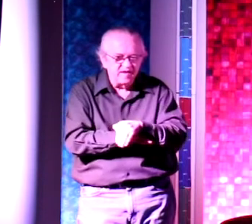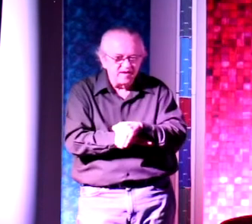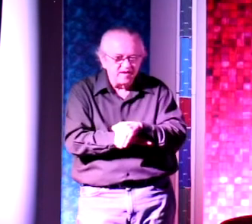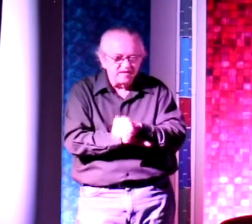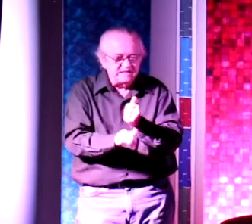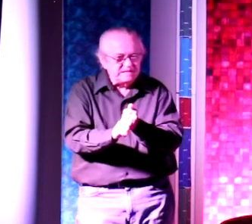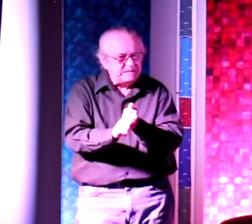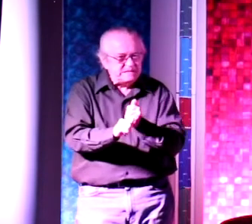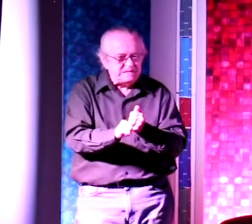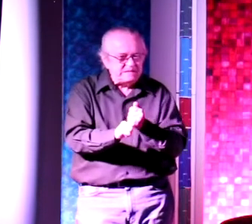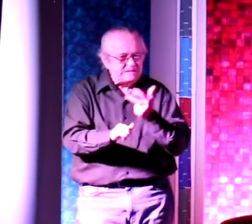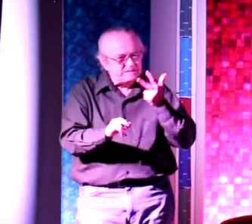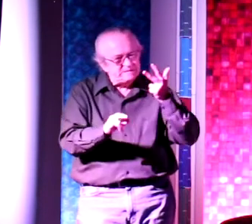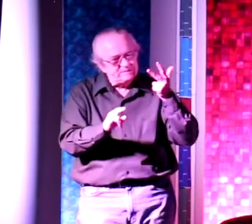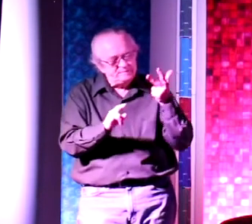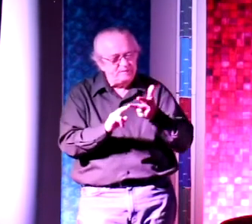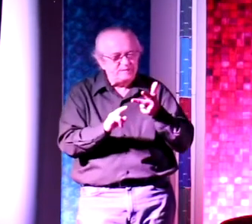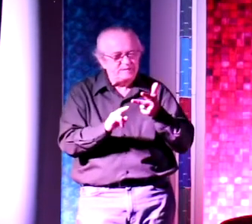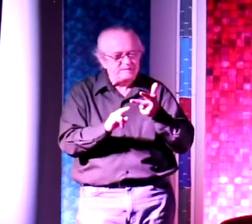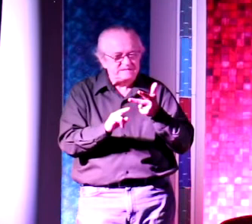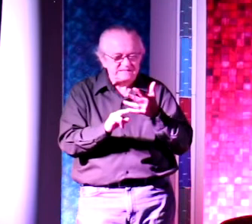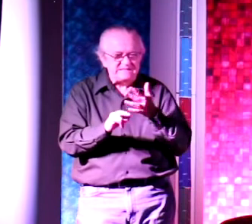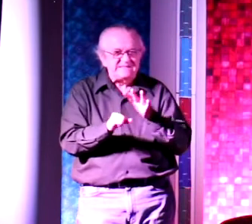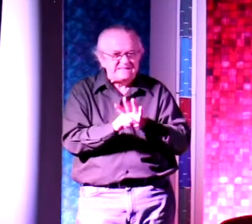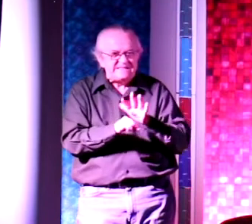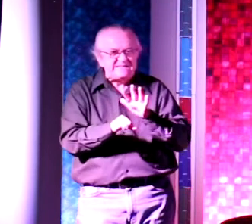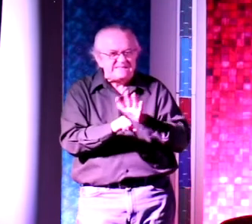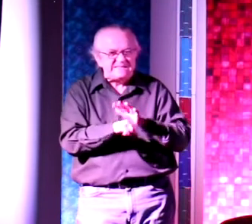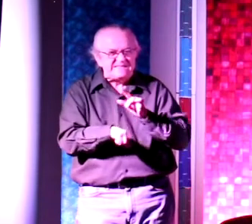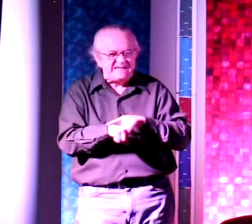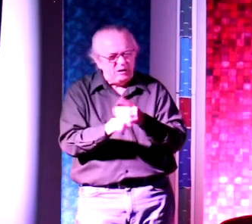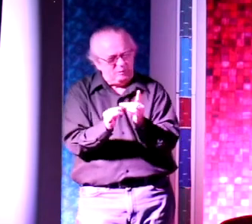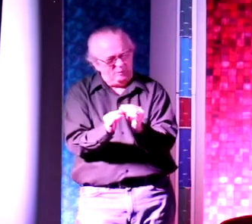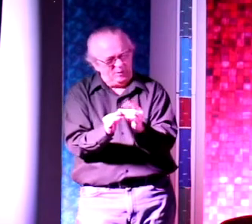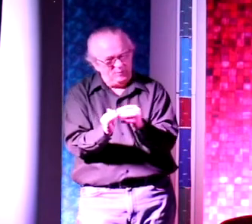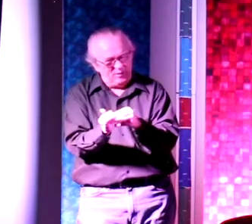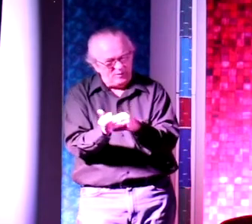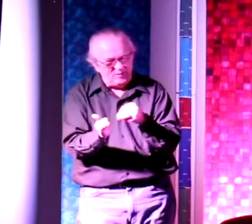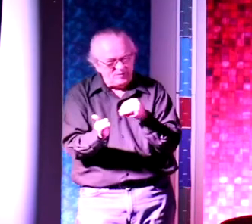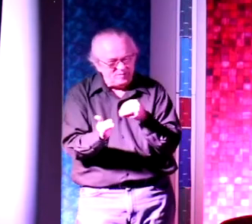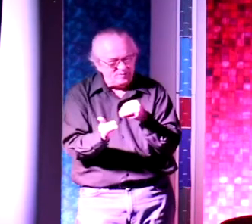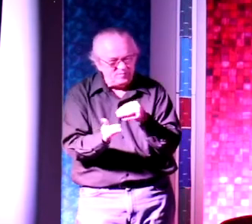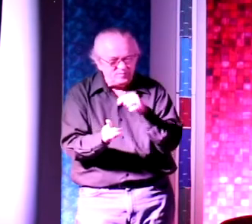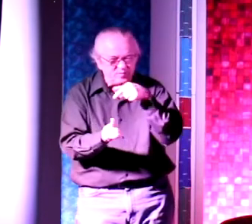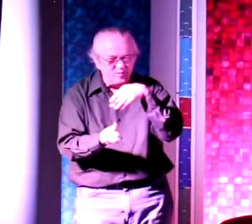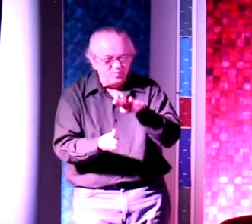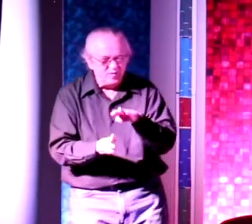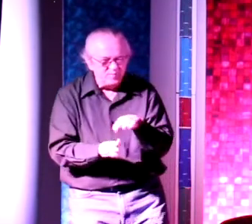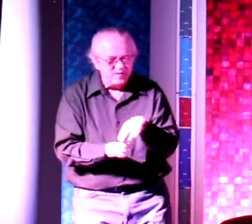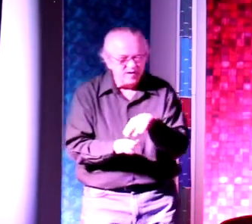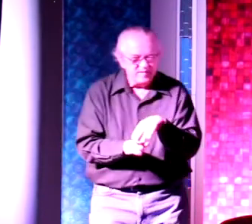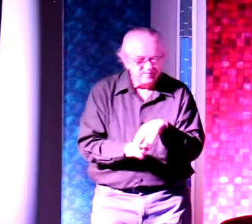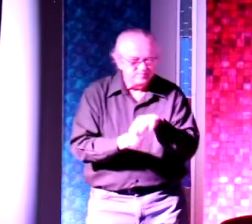points behind and just enough time for a play. And the quarterback was behind the